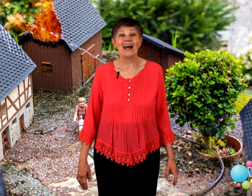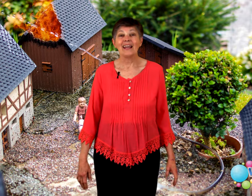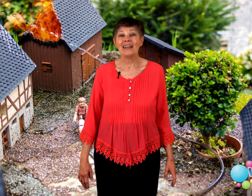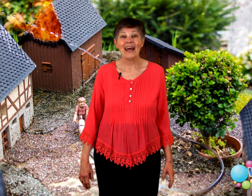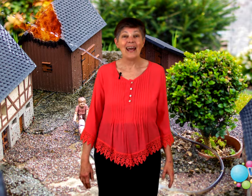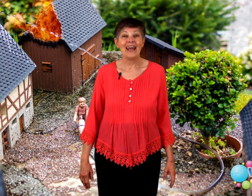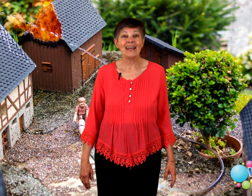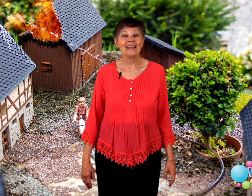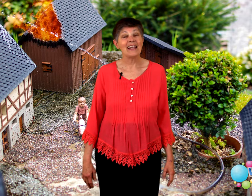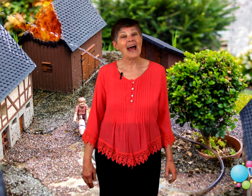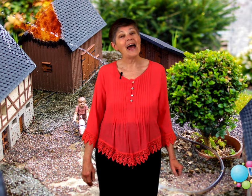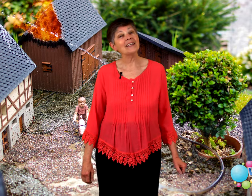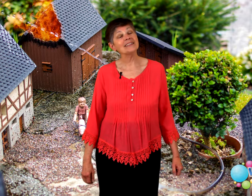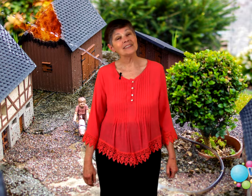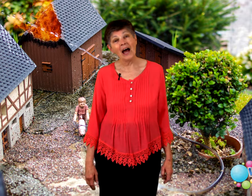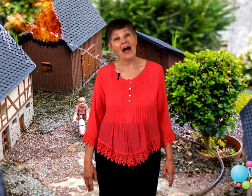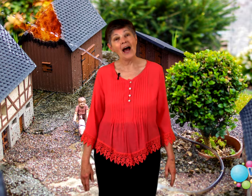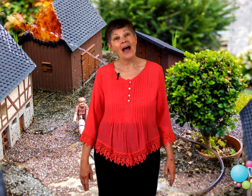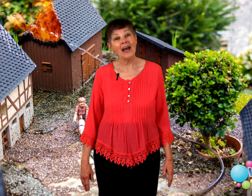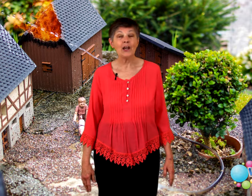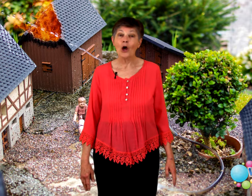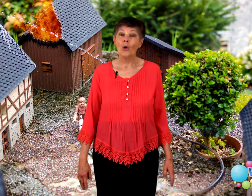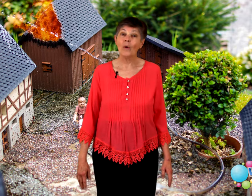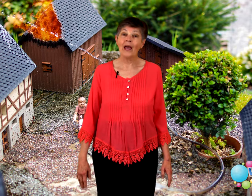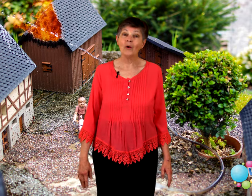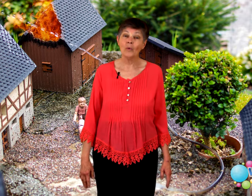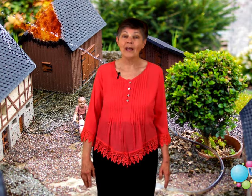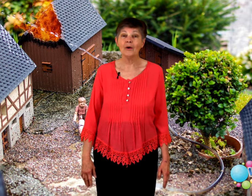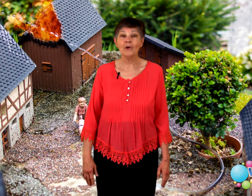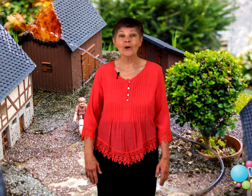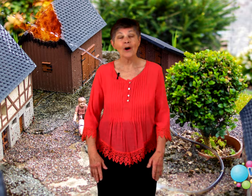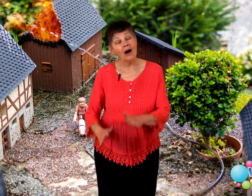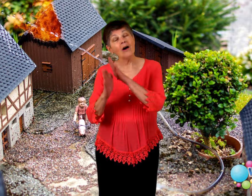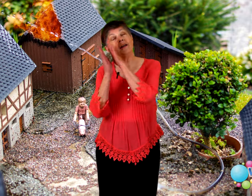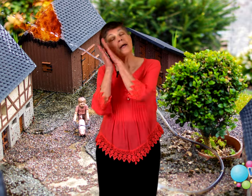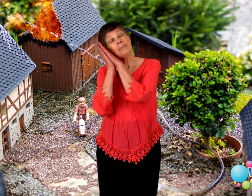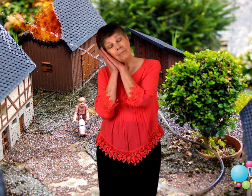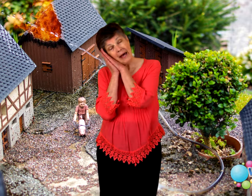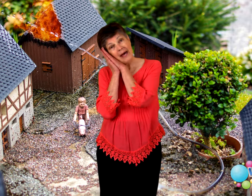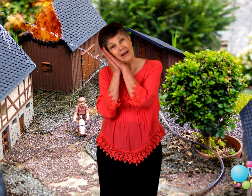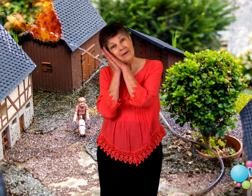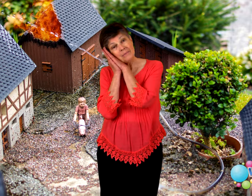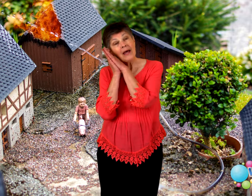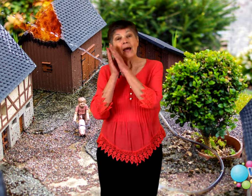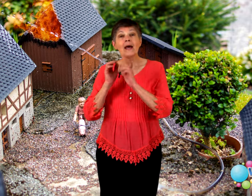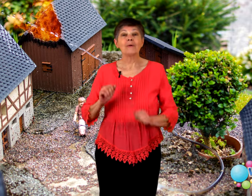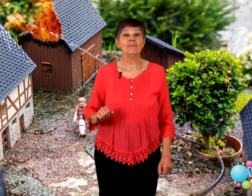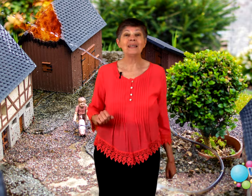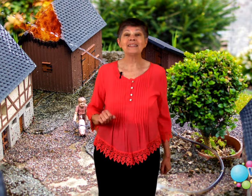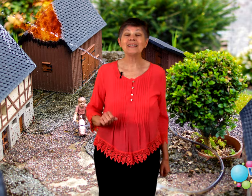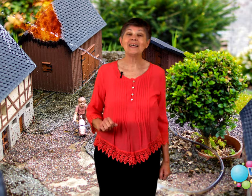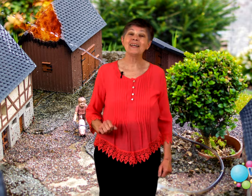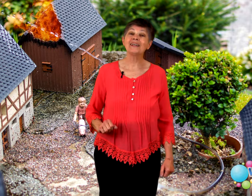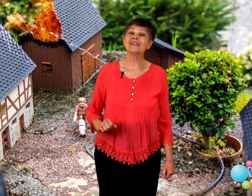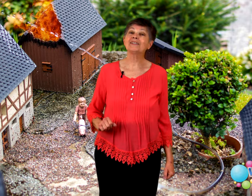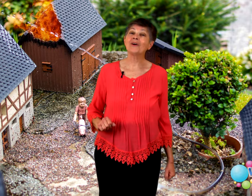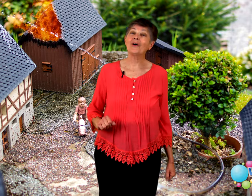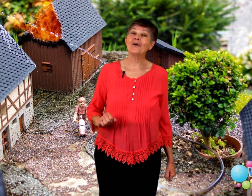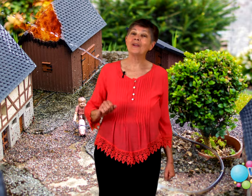Late last night, when we were all in bed, Mrs. O